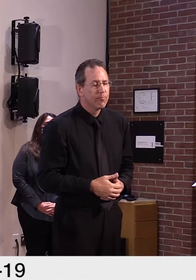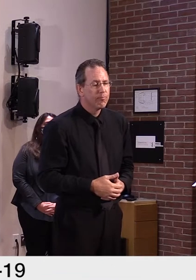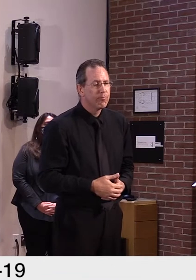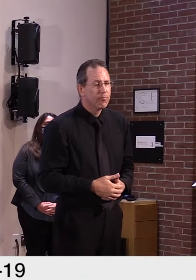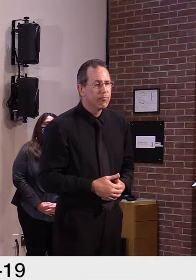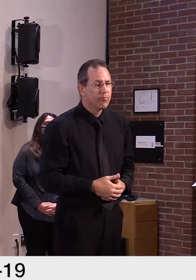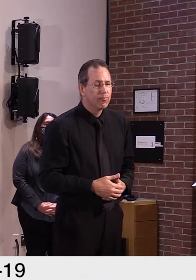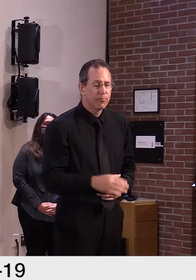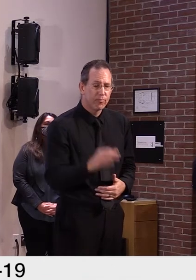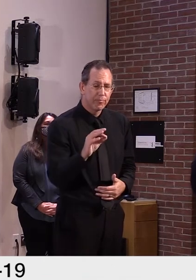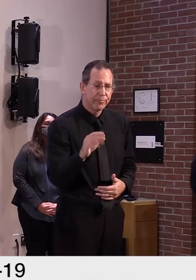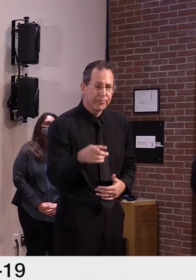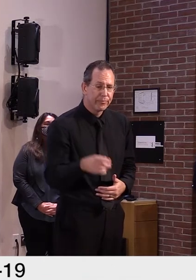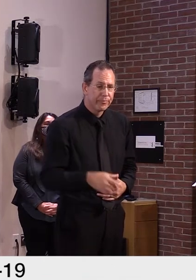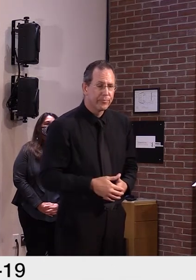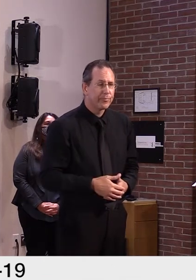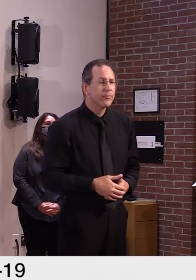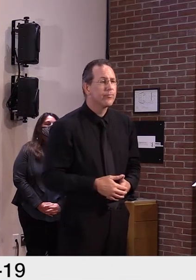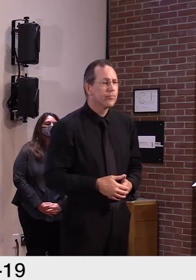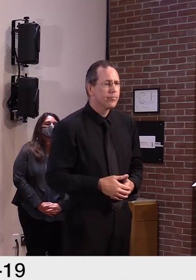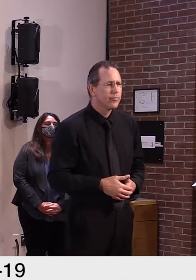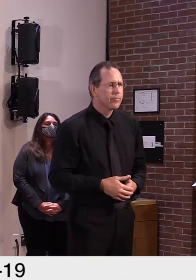Stuart Ledbetter, NBC5.